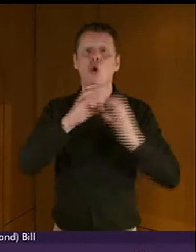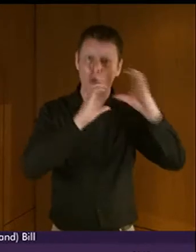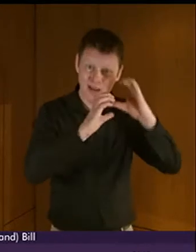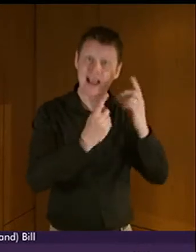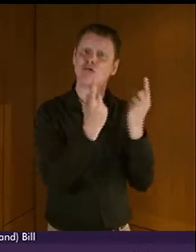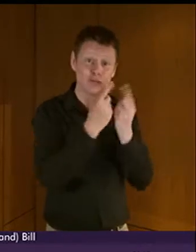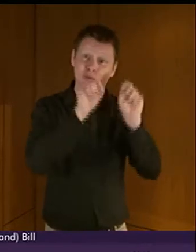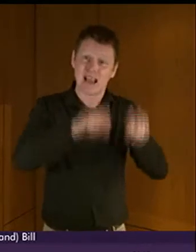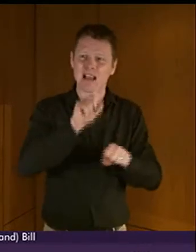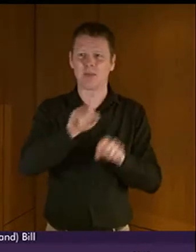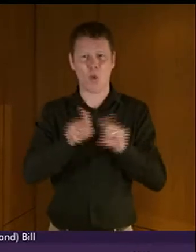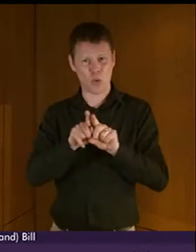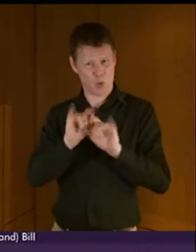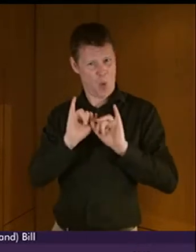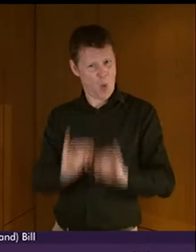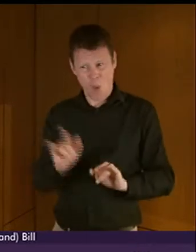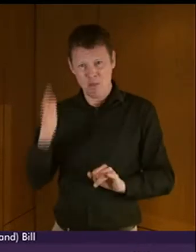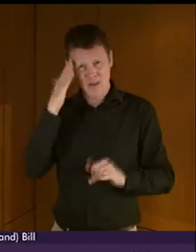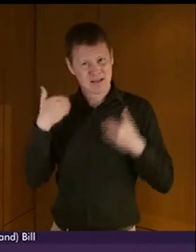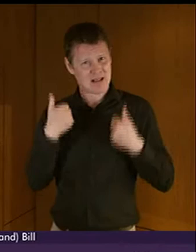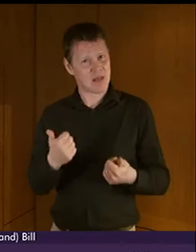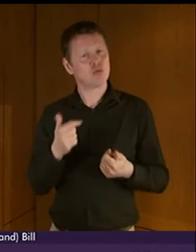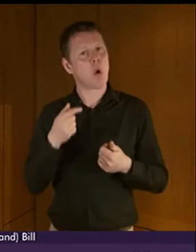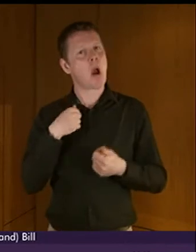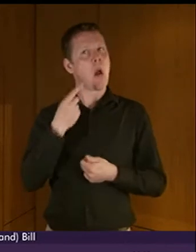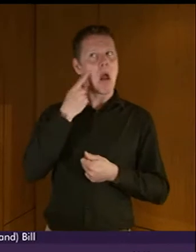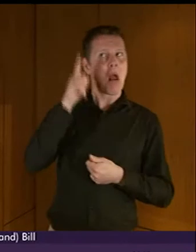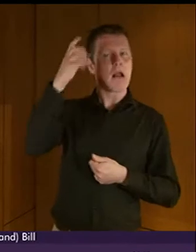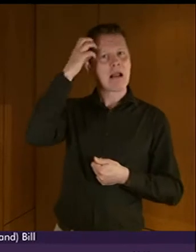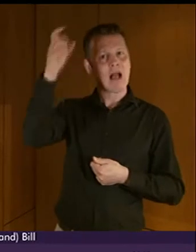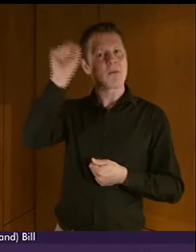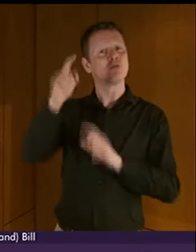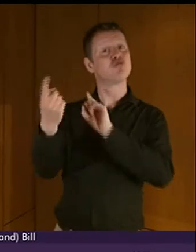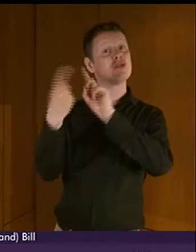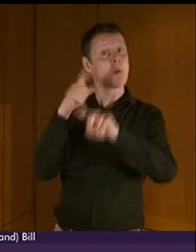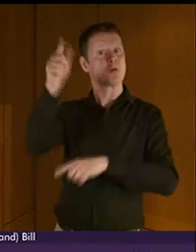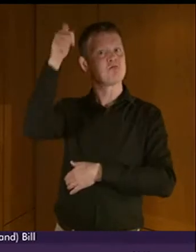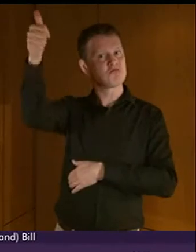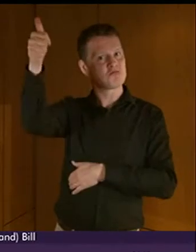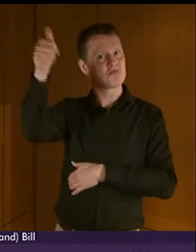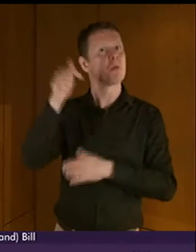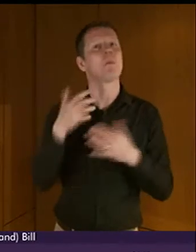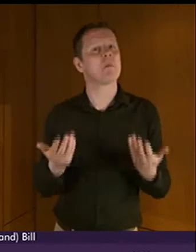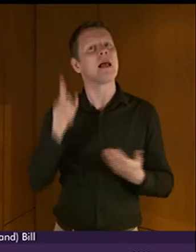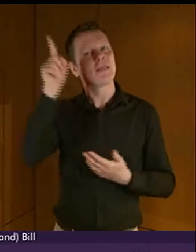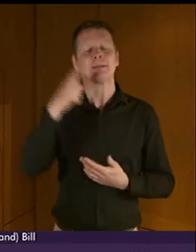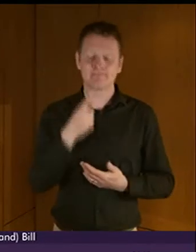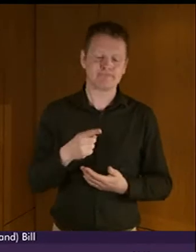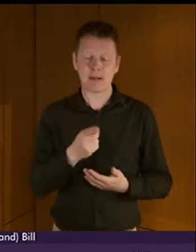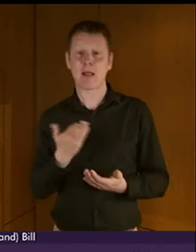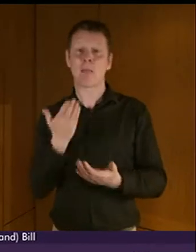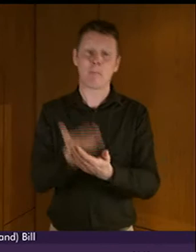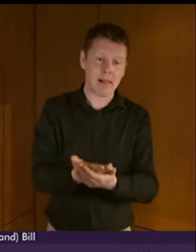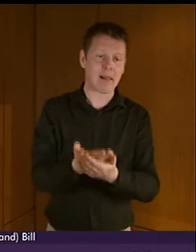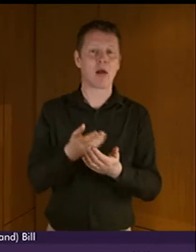And I'm pleased to note that in the government's response there does seem to be a recognition that the costs of this bill and the